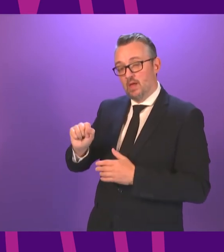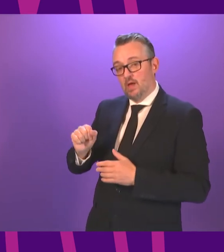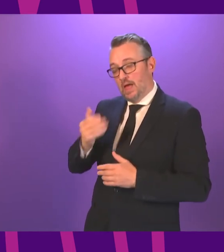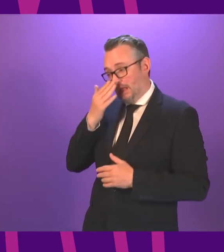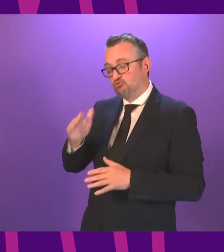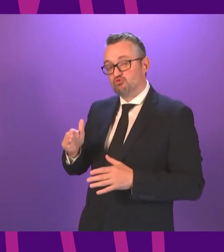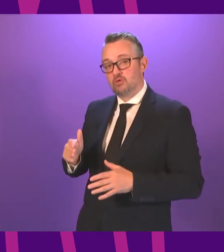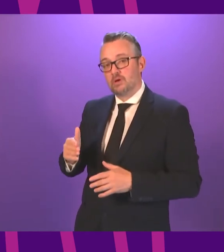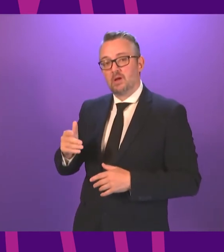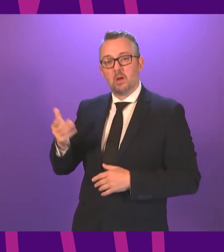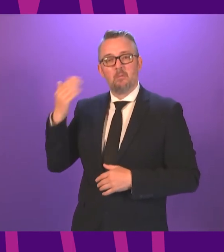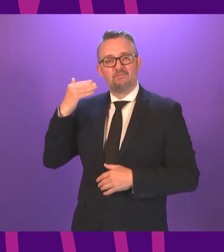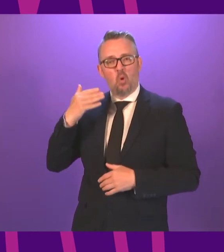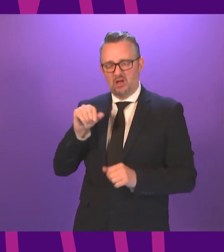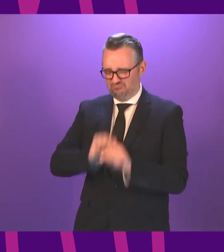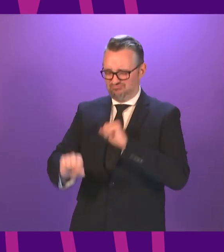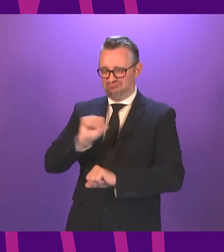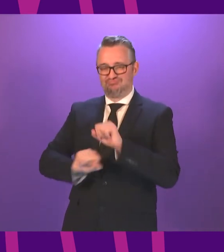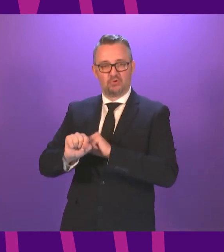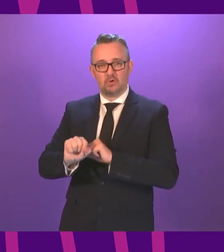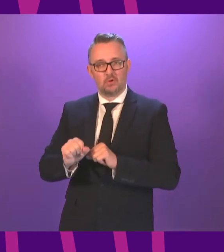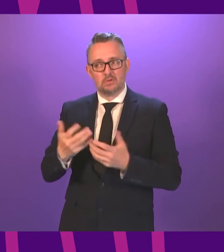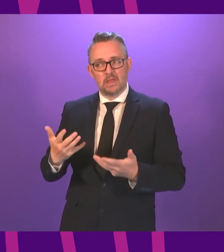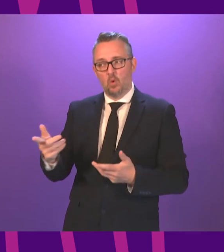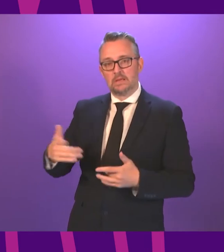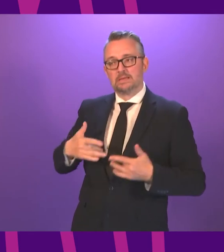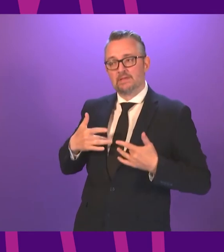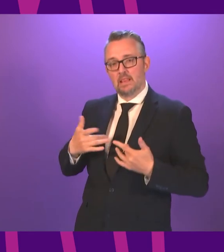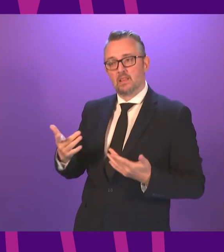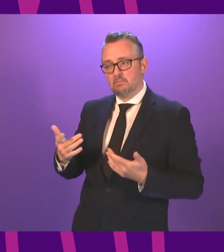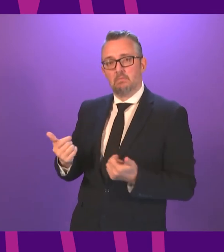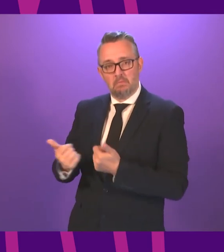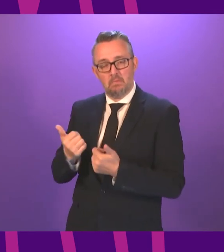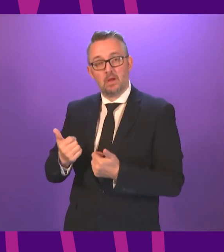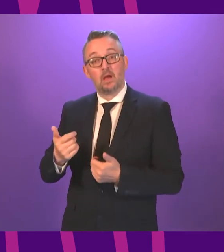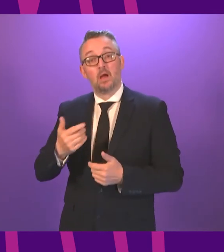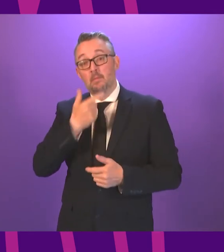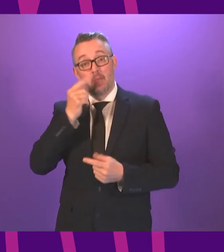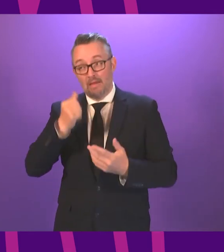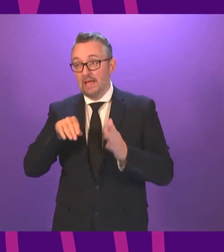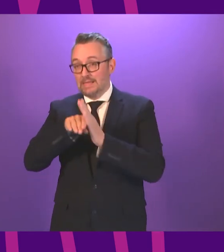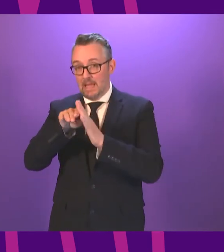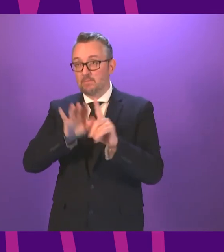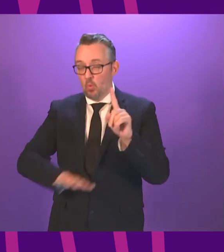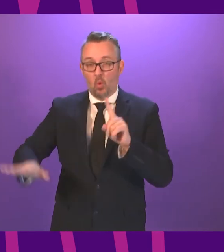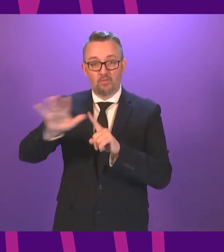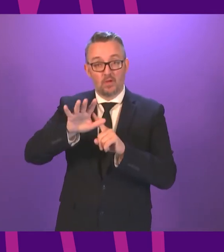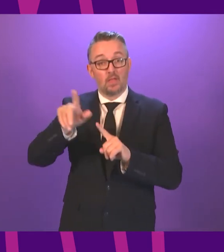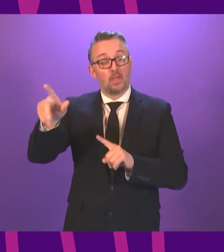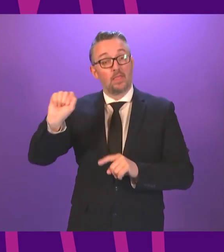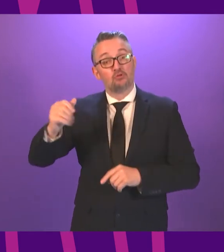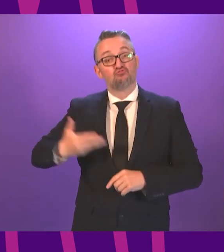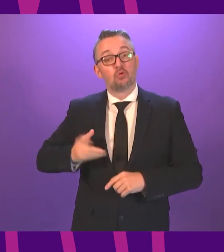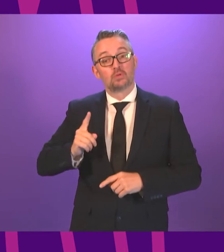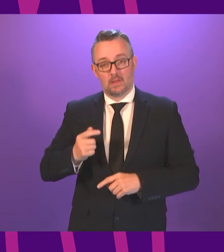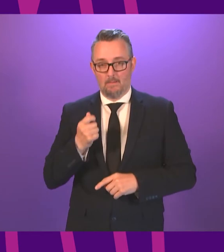she is not digging in, as we have heard recently, that these assessments are not exams. People are sitting exams across the country and they have a right to that appeals process